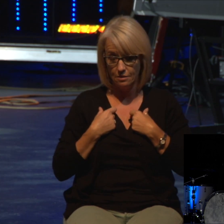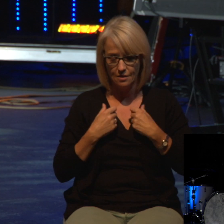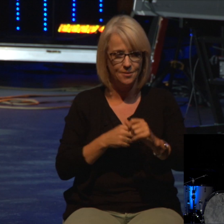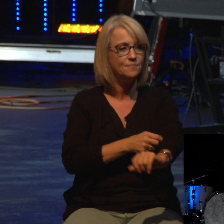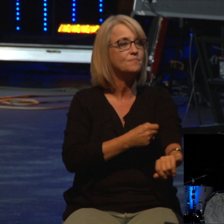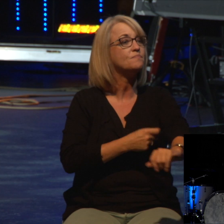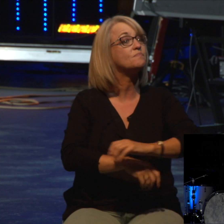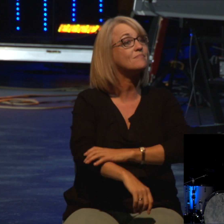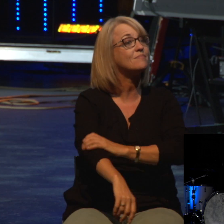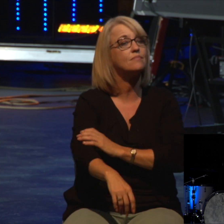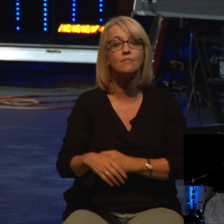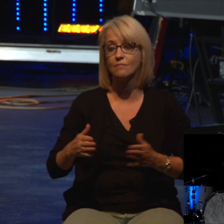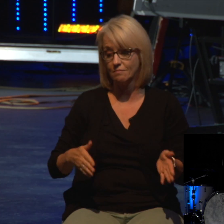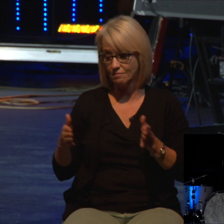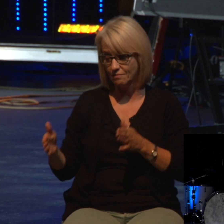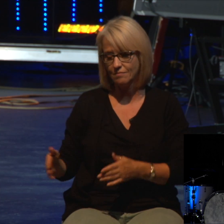gave them a plan said you're going to have to fight for it